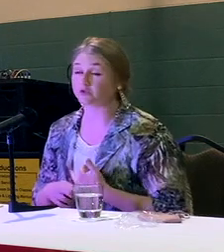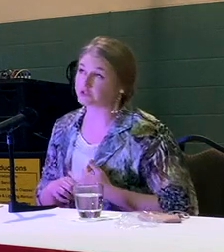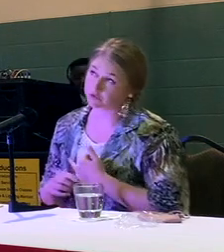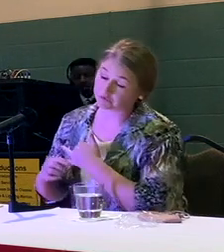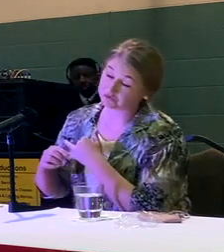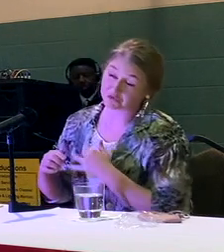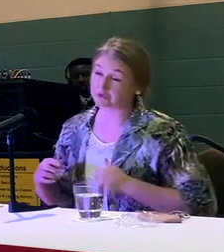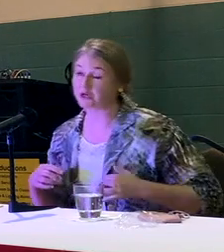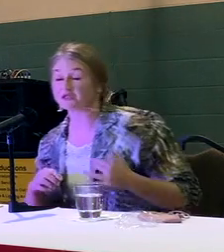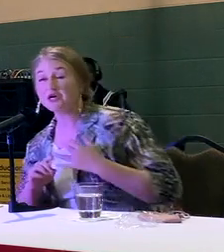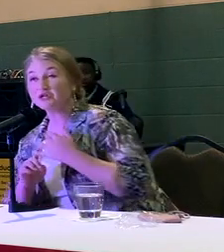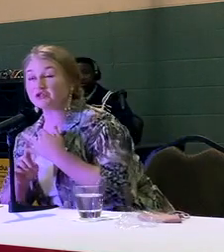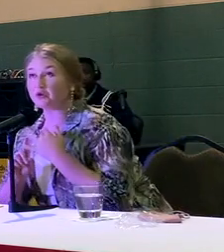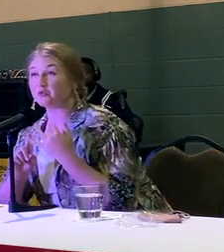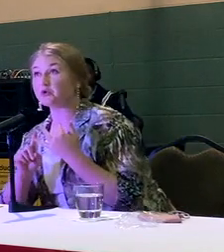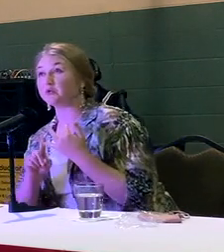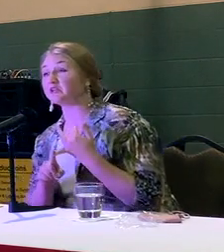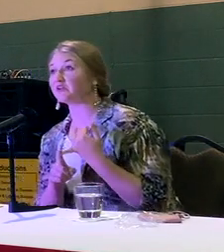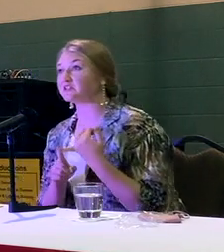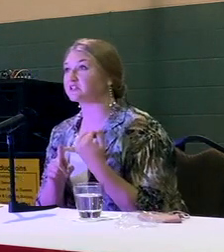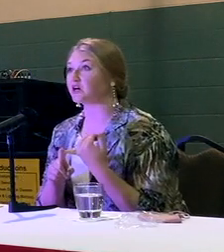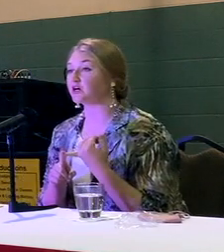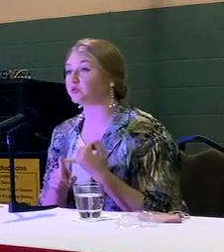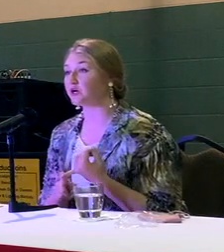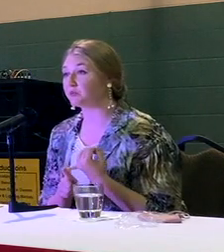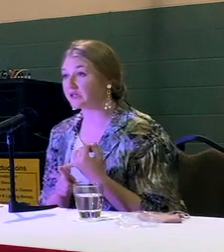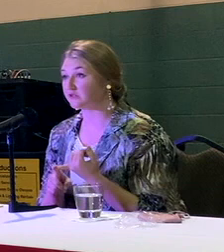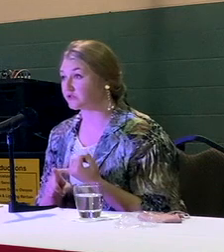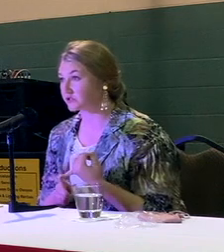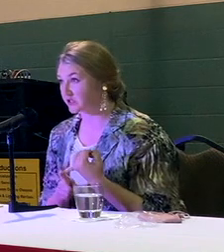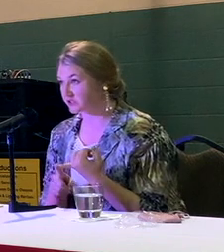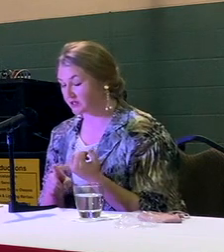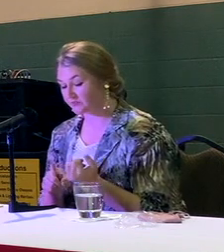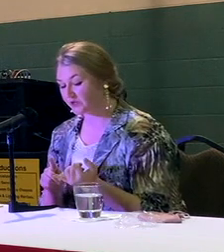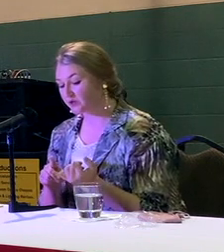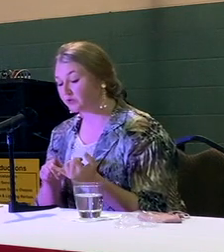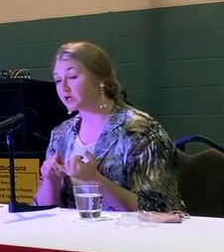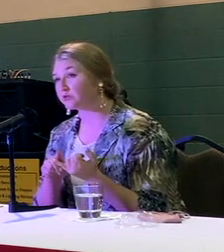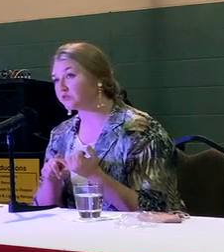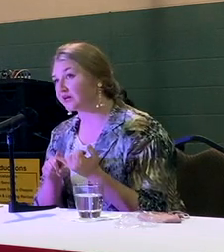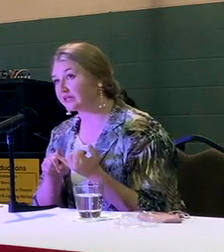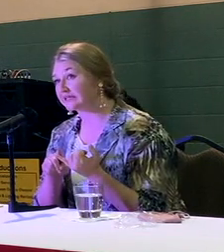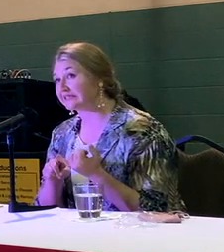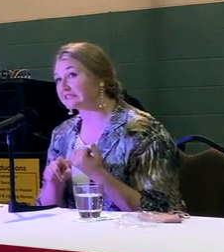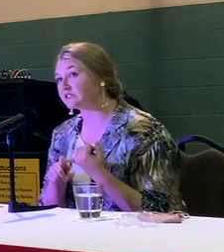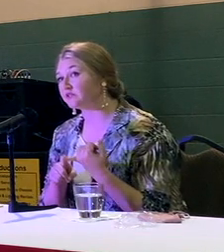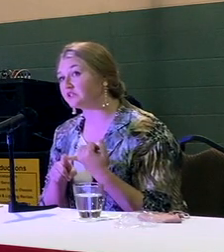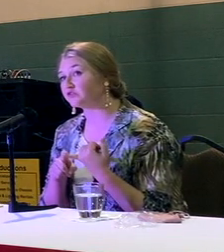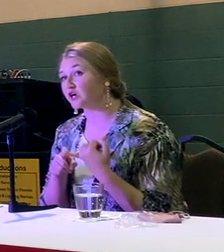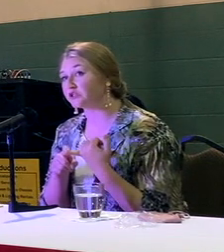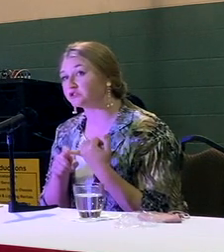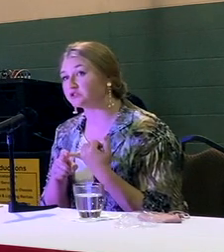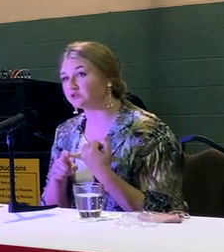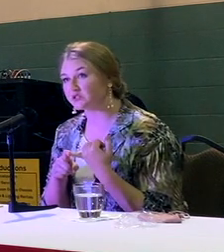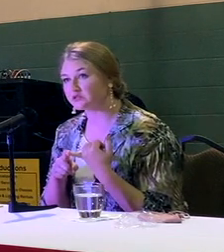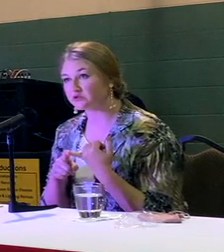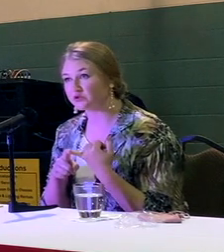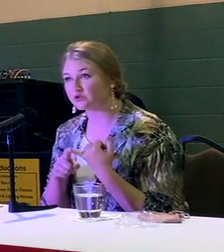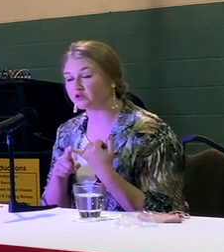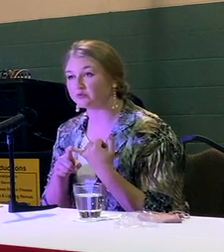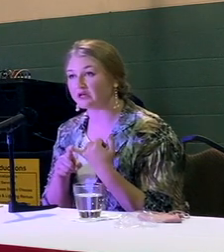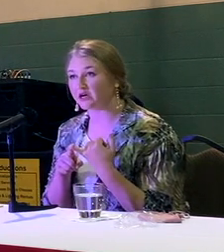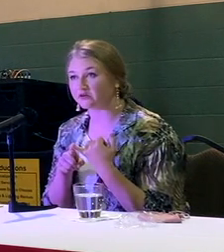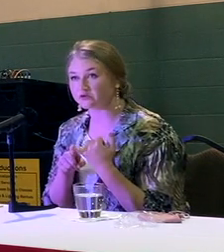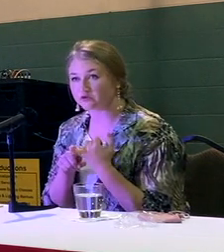I guess it's more than two birds. So when we invest in our broadband infrastructure, we are providing connectivity for our students